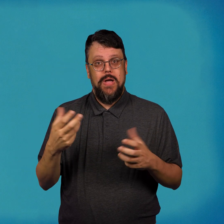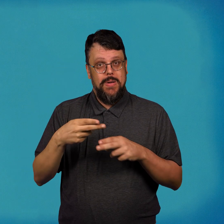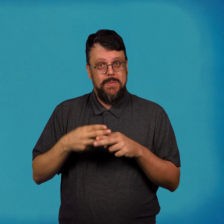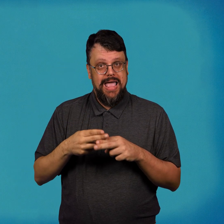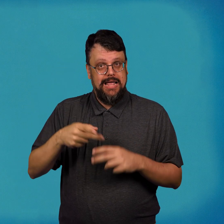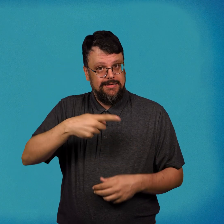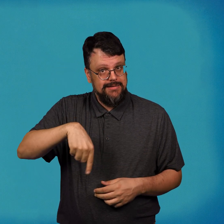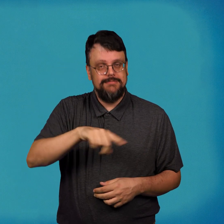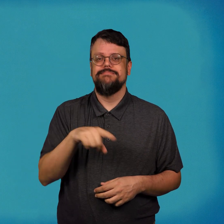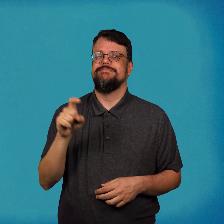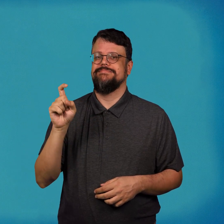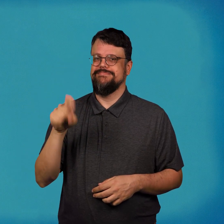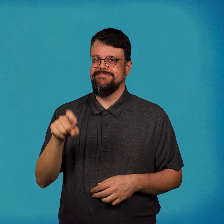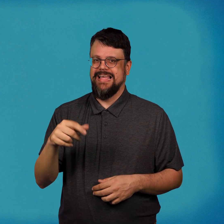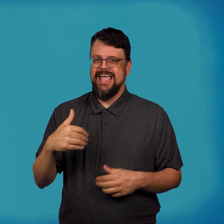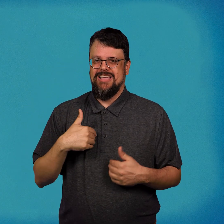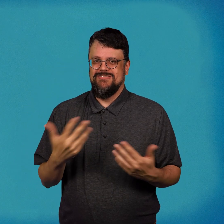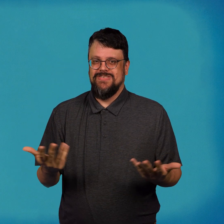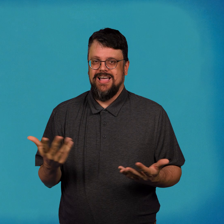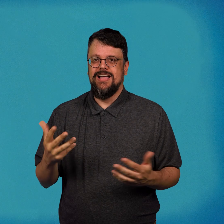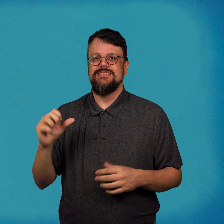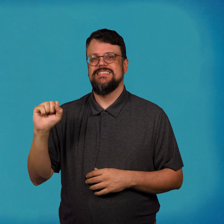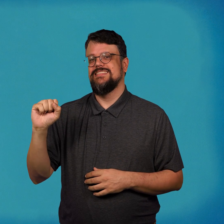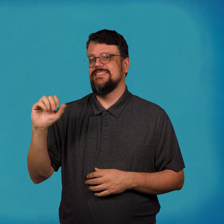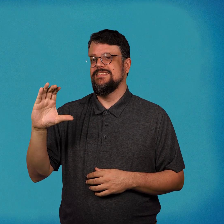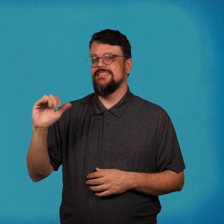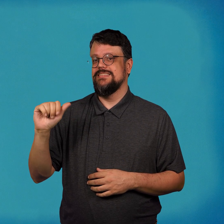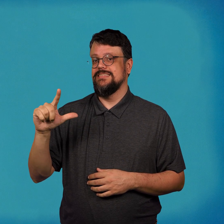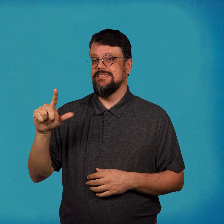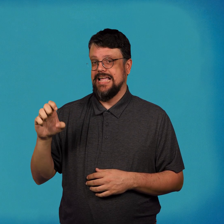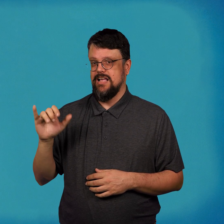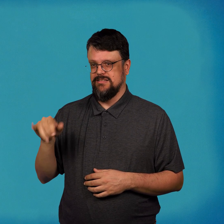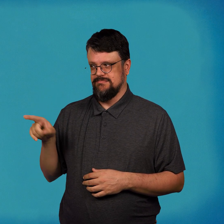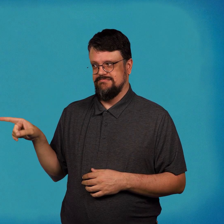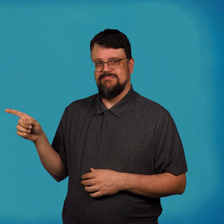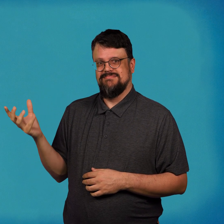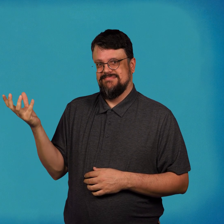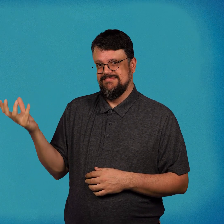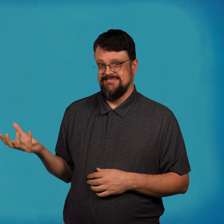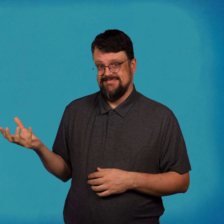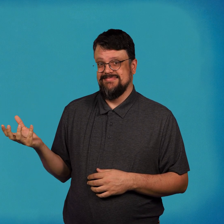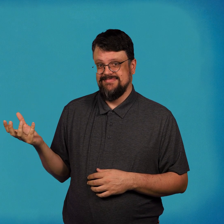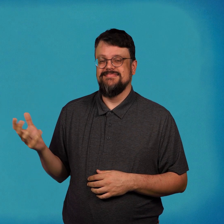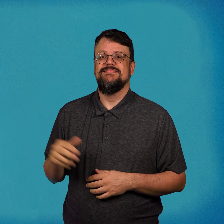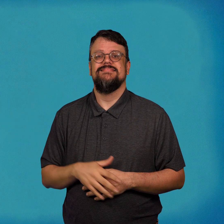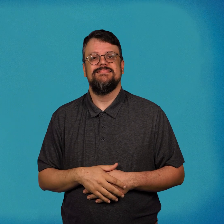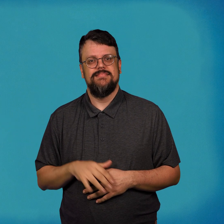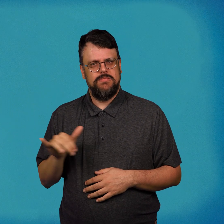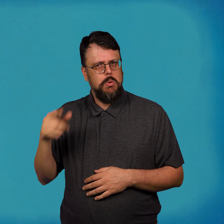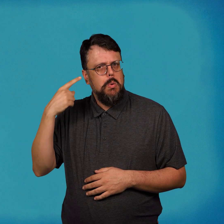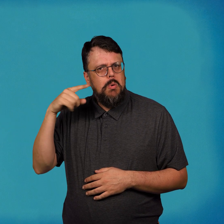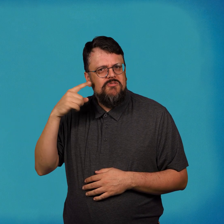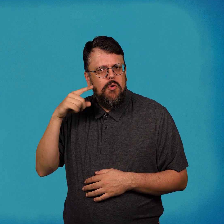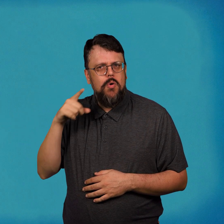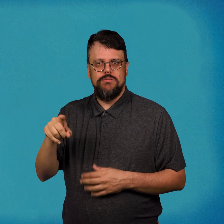To weigh them, you will need a scale, like a diet or postage scale.